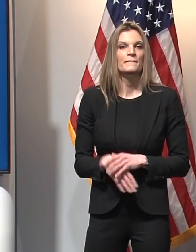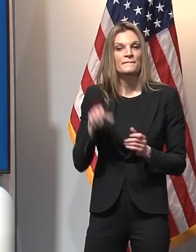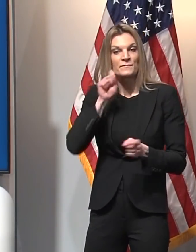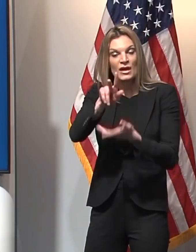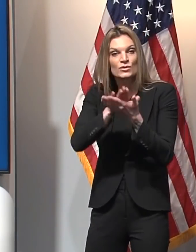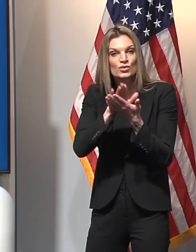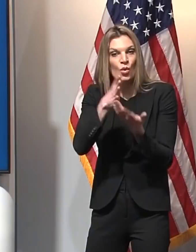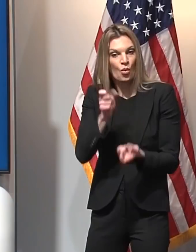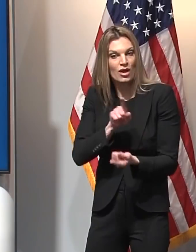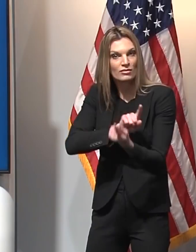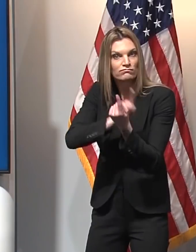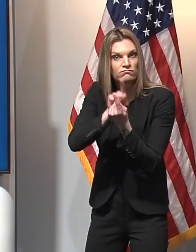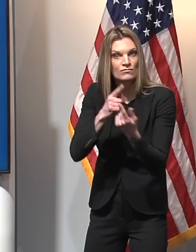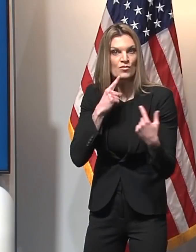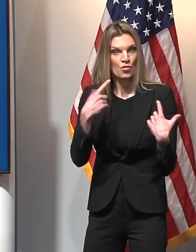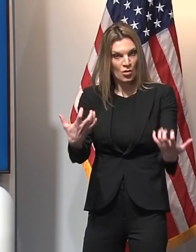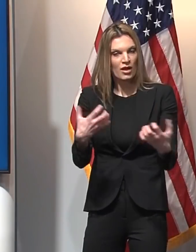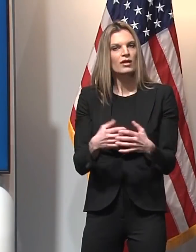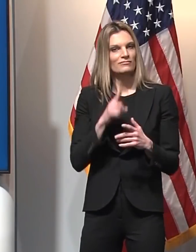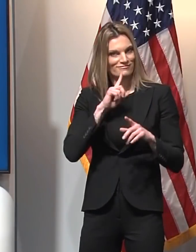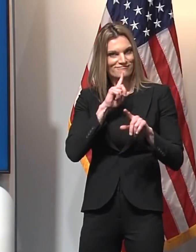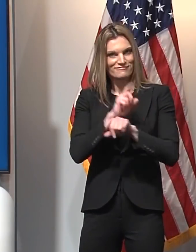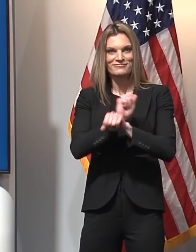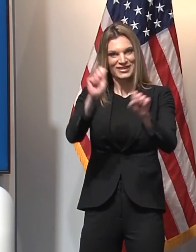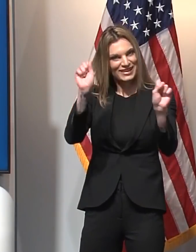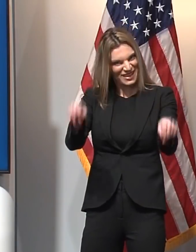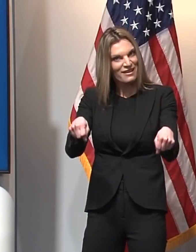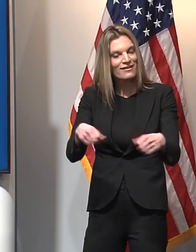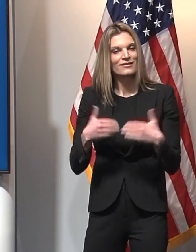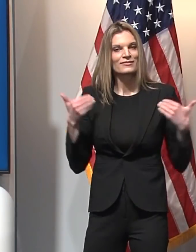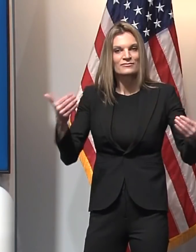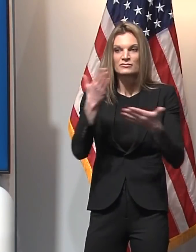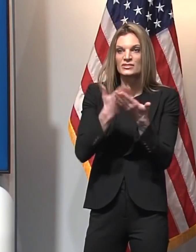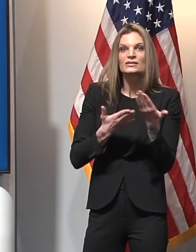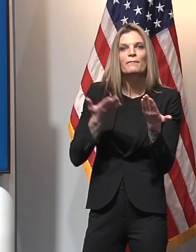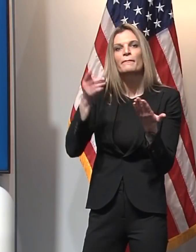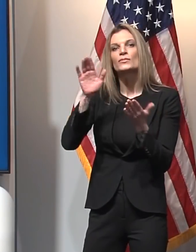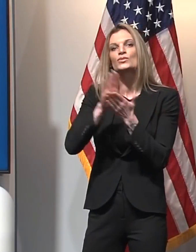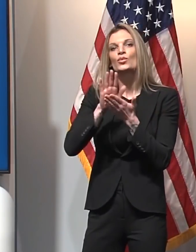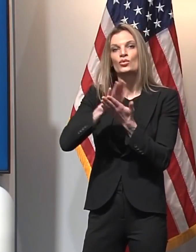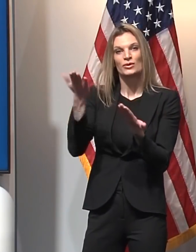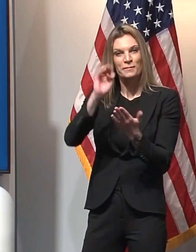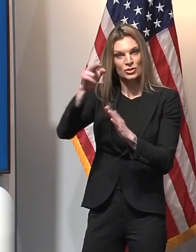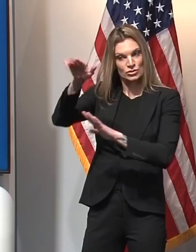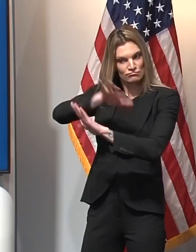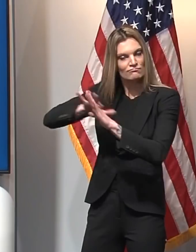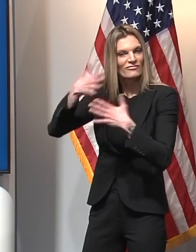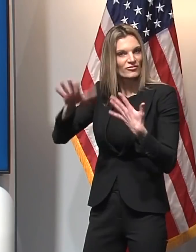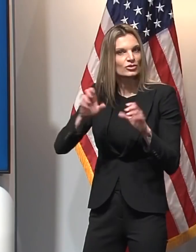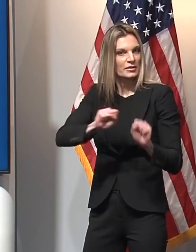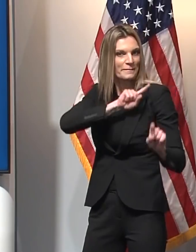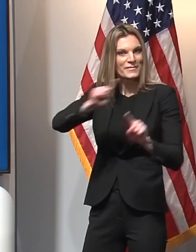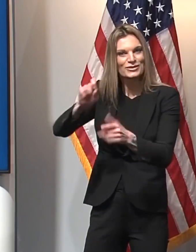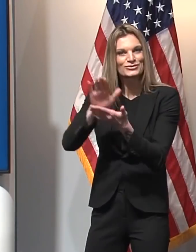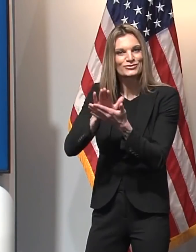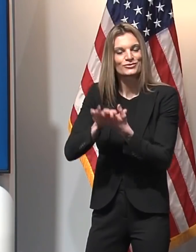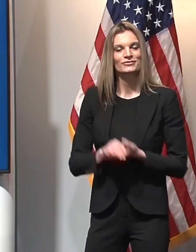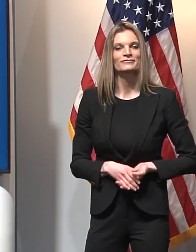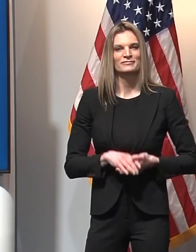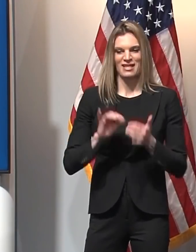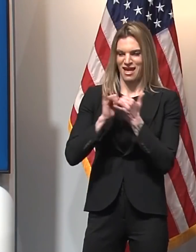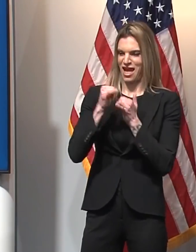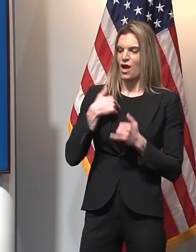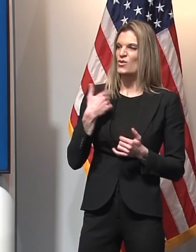and in many school districts across the state, this is already happening. Medical experts and epidemiologists from across the